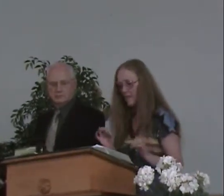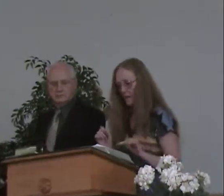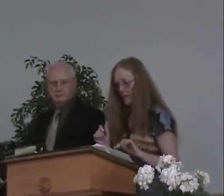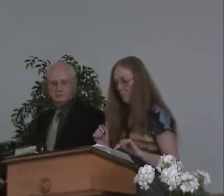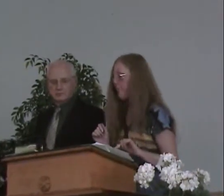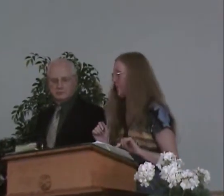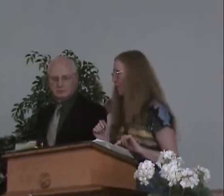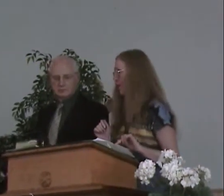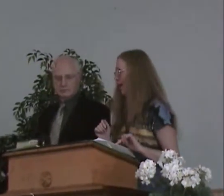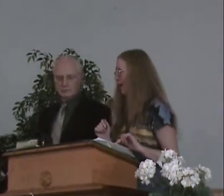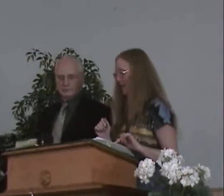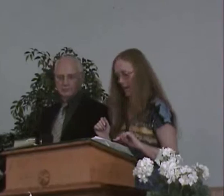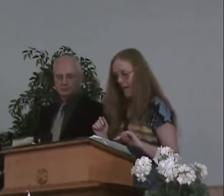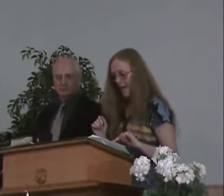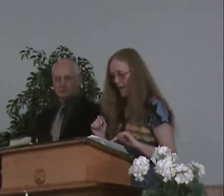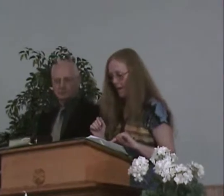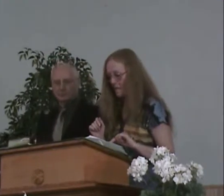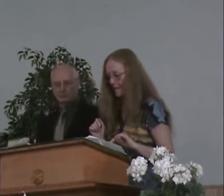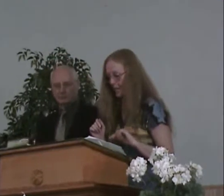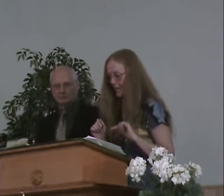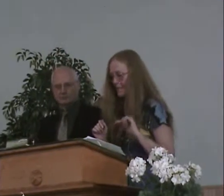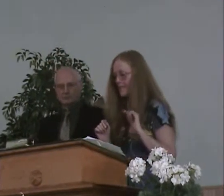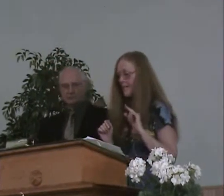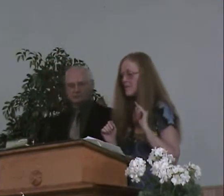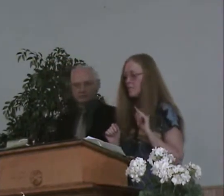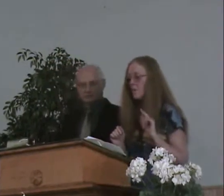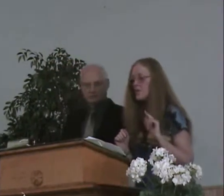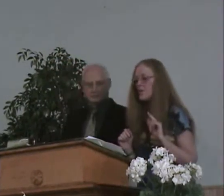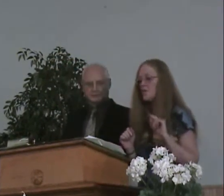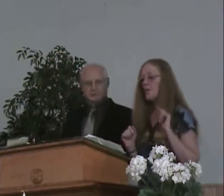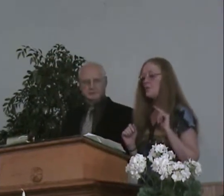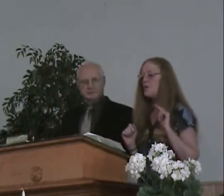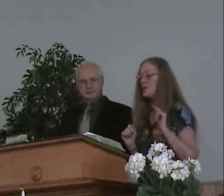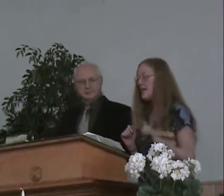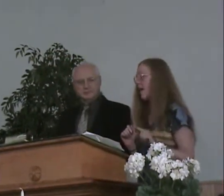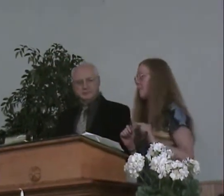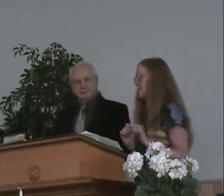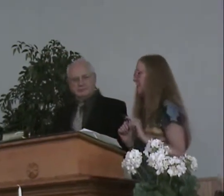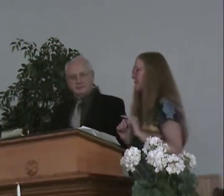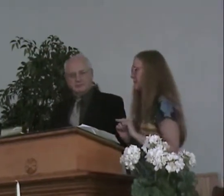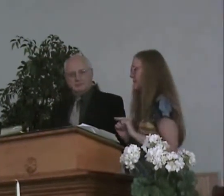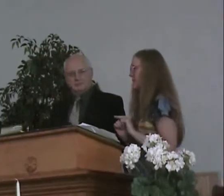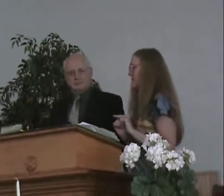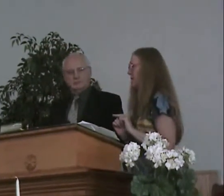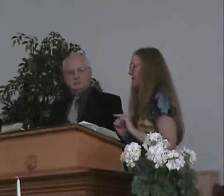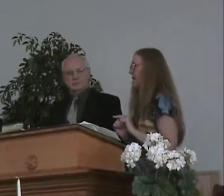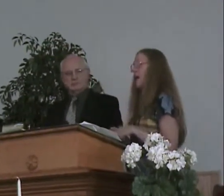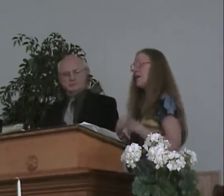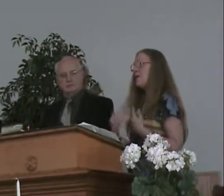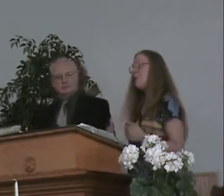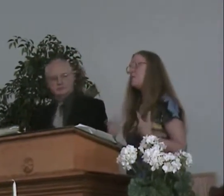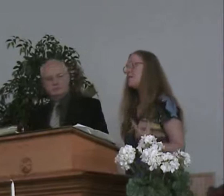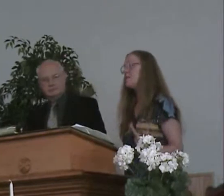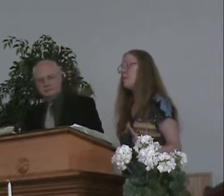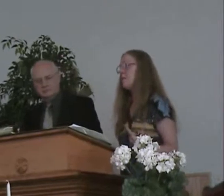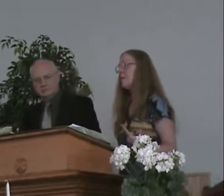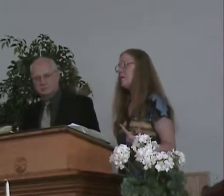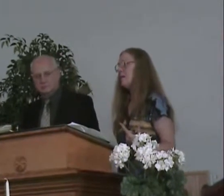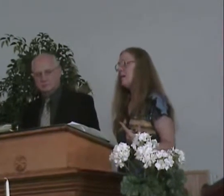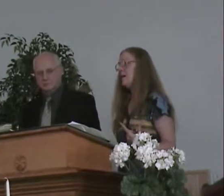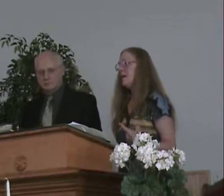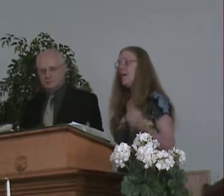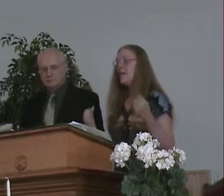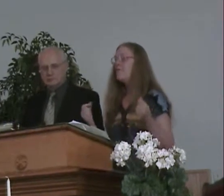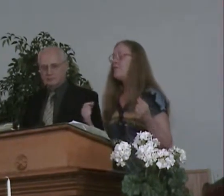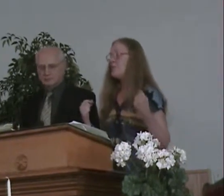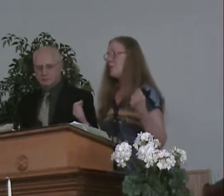things beforehand. And he also said, these things I have spoken to you, that you should not be made to stumble. And you won't stumble